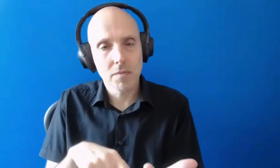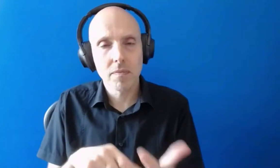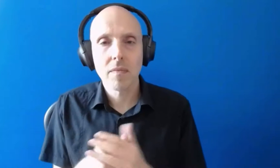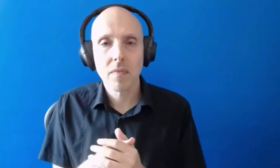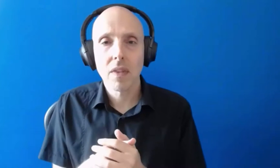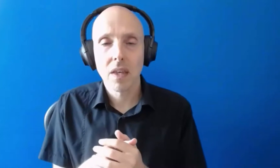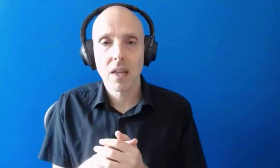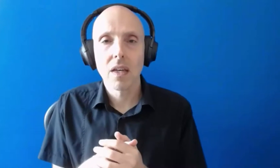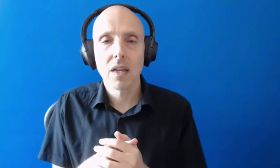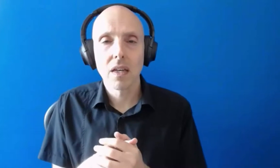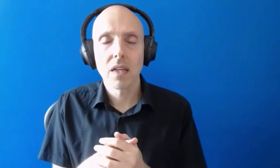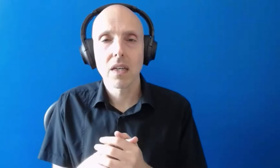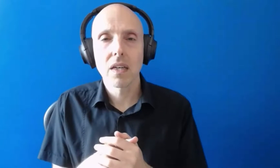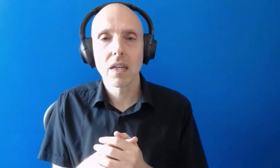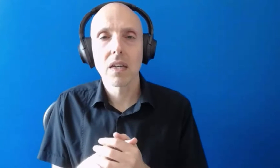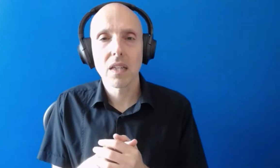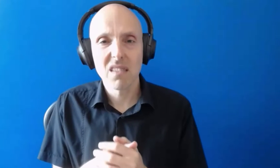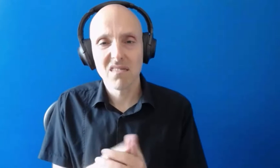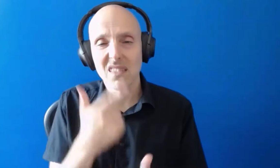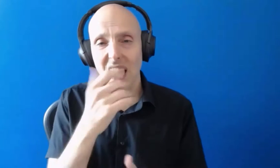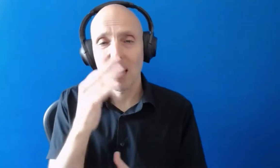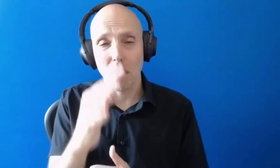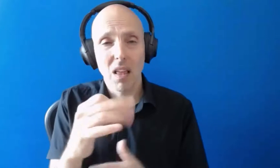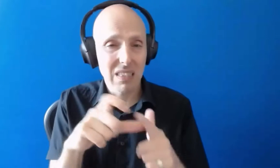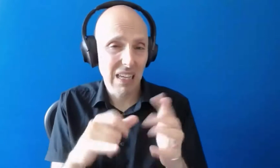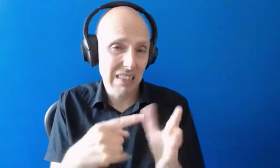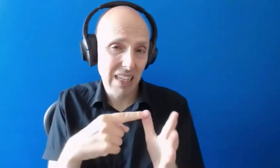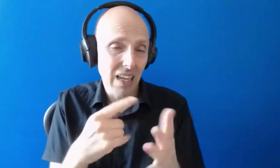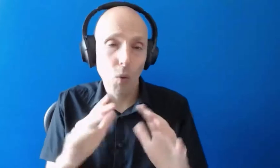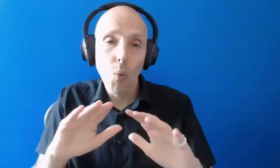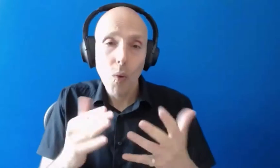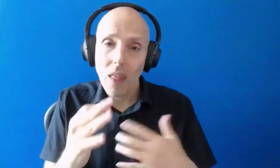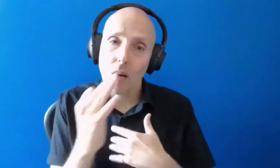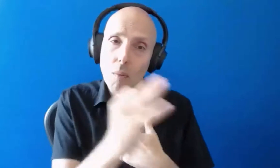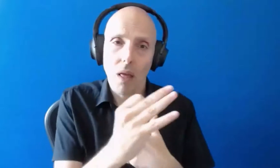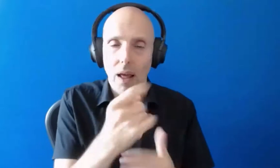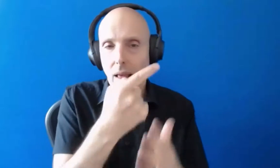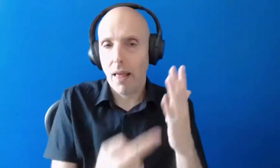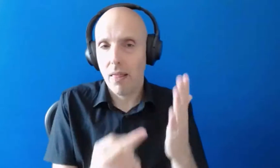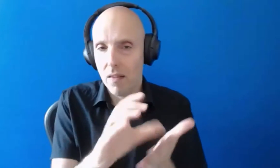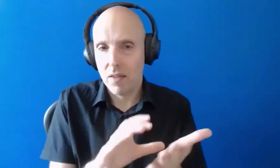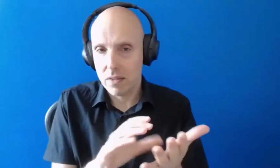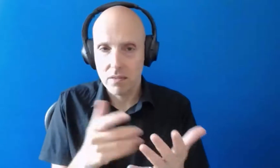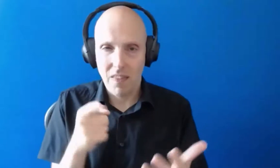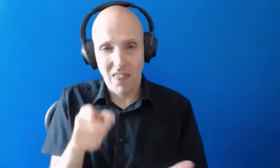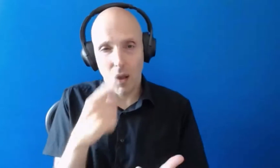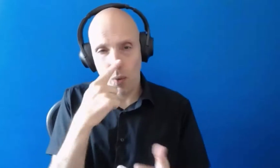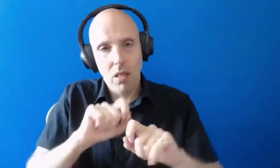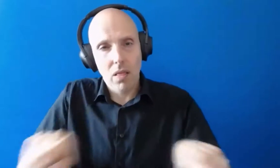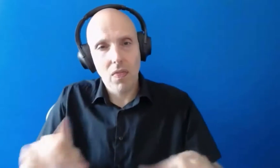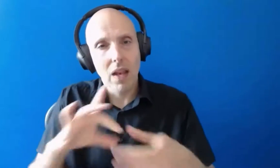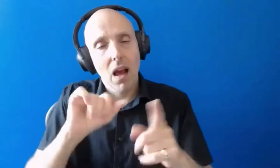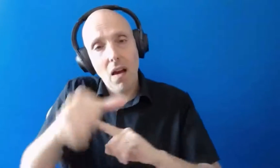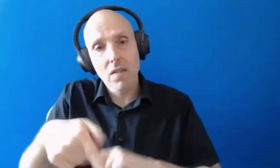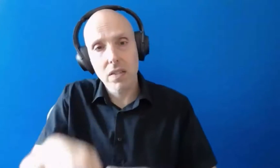form um and you can apply for the dsa in isolation without needing to apply for any other funding okay